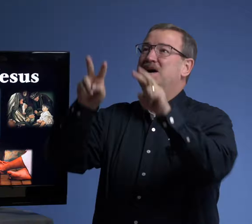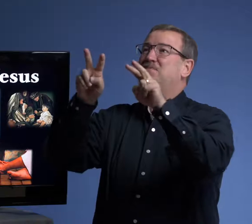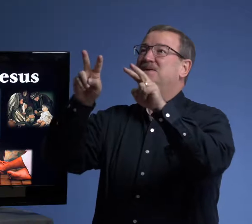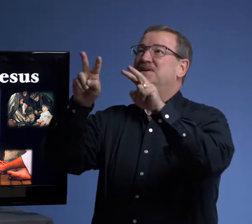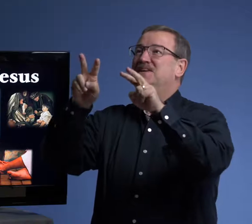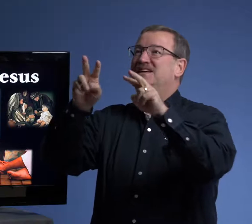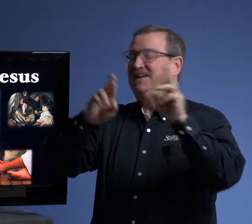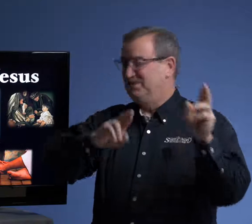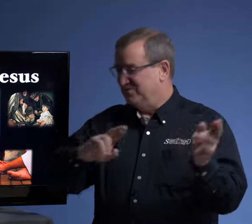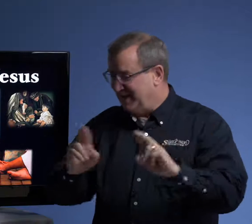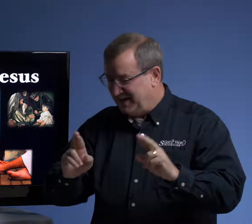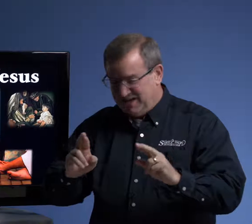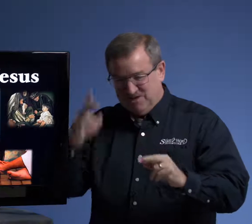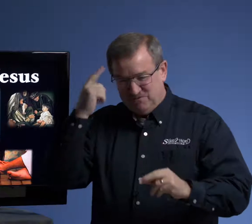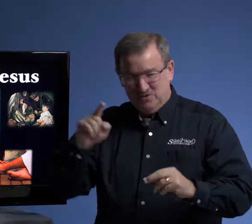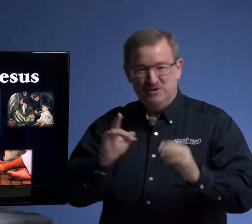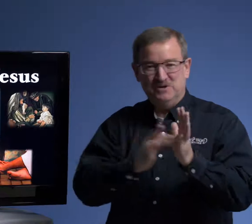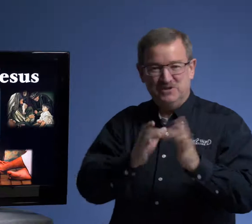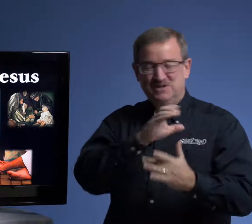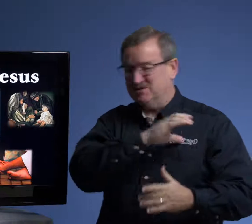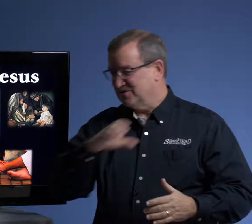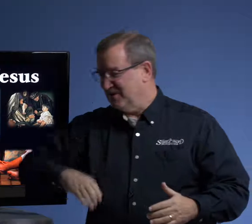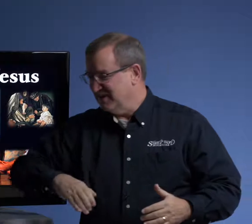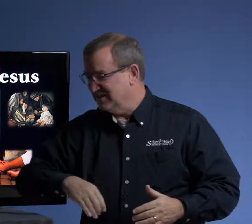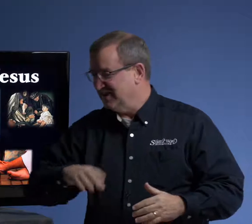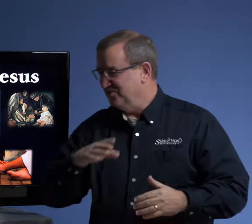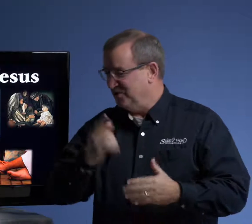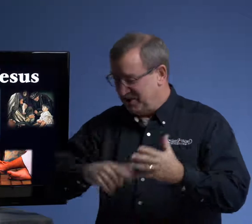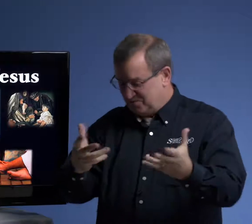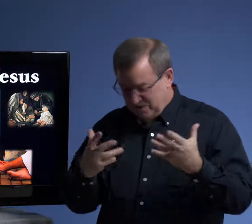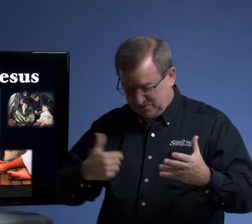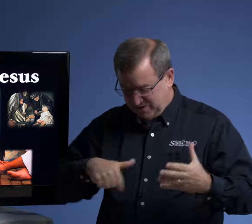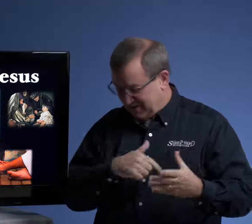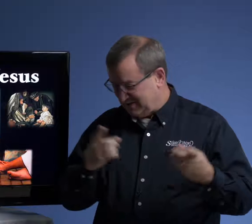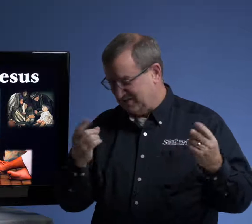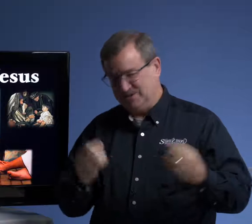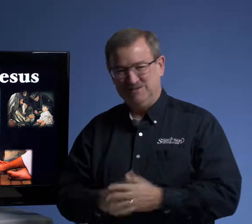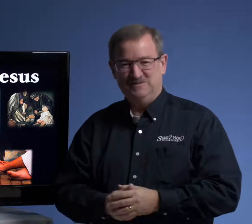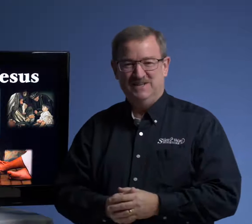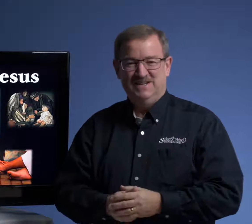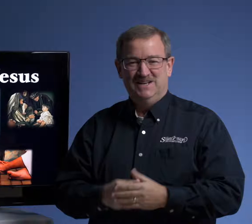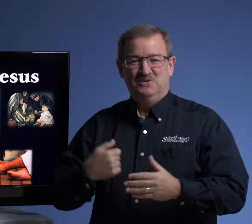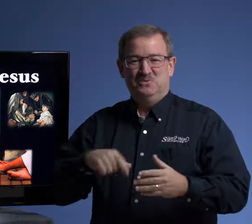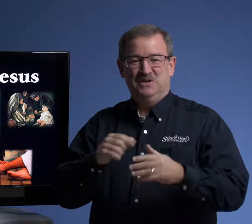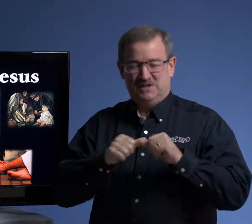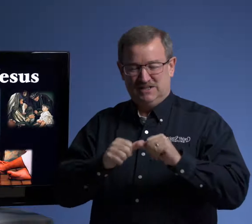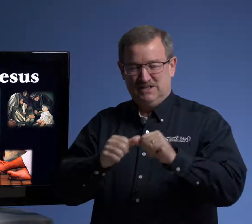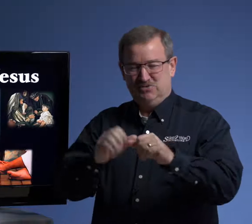up and be ready for Jesus Christ and what He wants for us to do. We are continuing